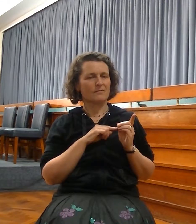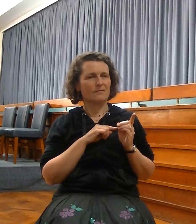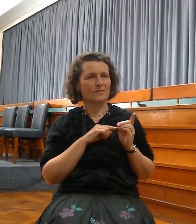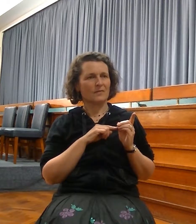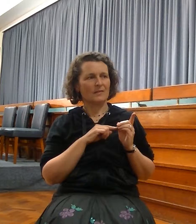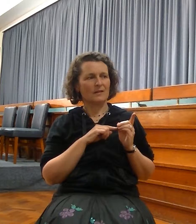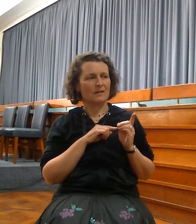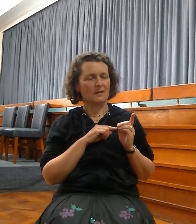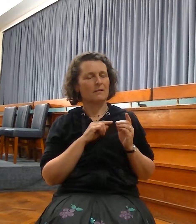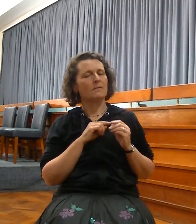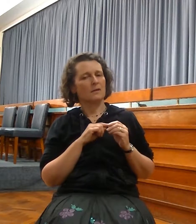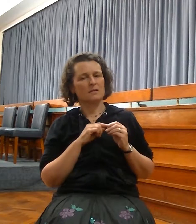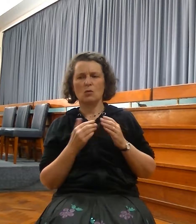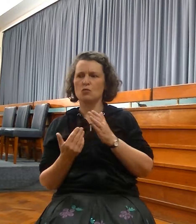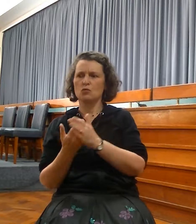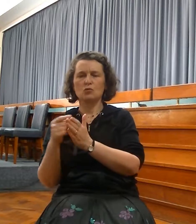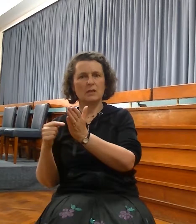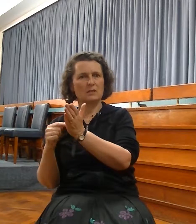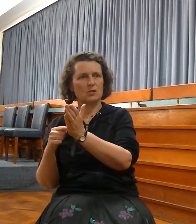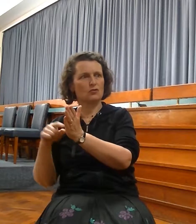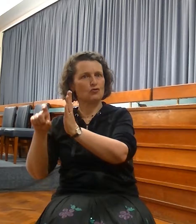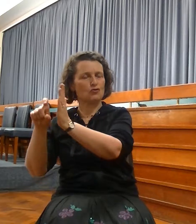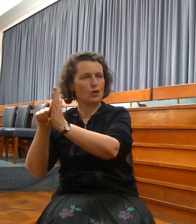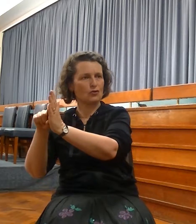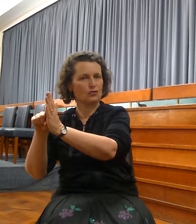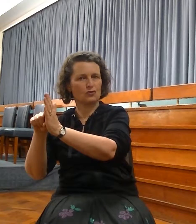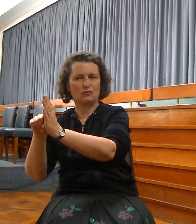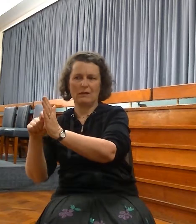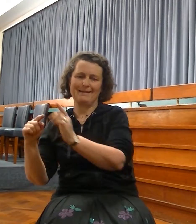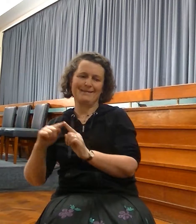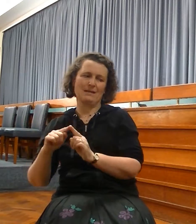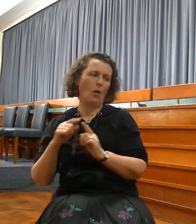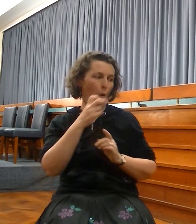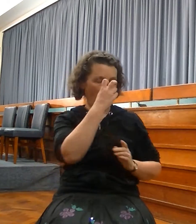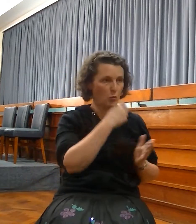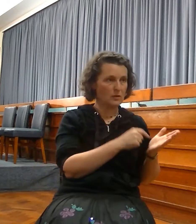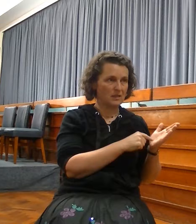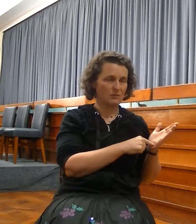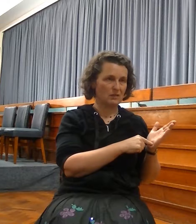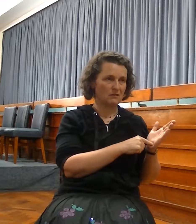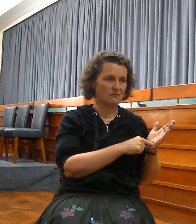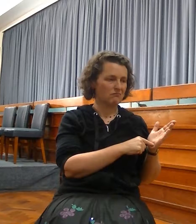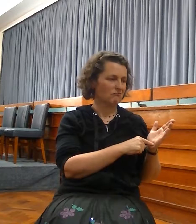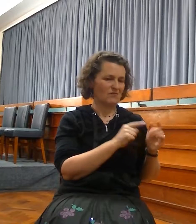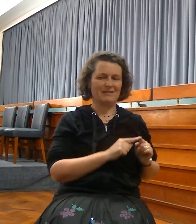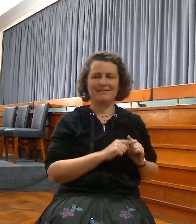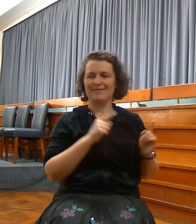Testament church. Saints and sinners all mixed together. A nation. It will be the